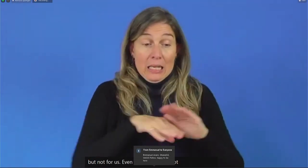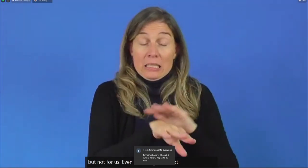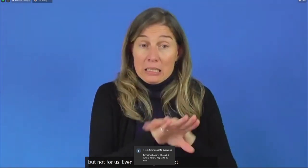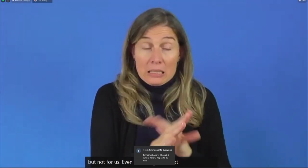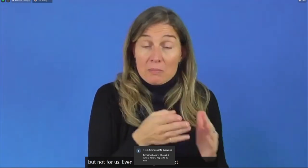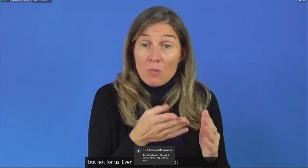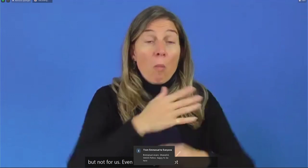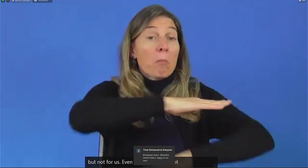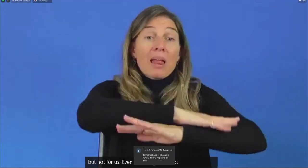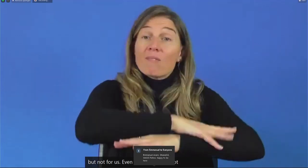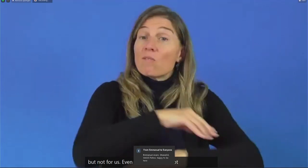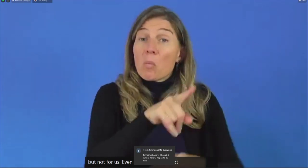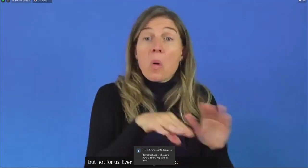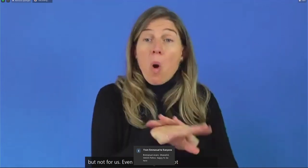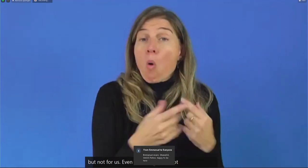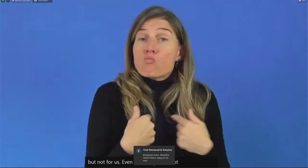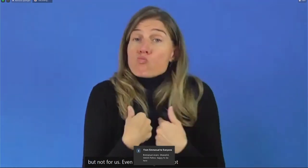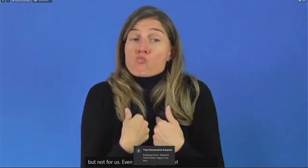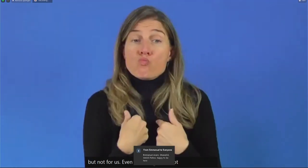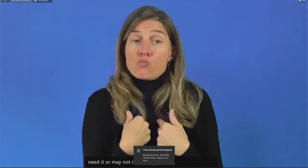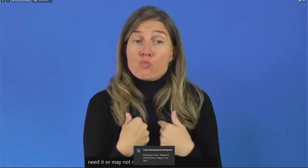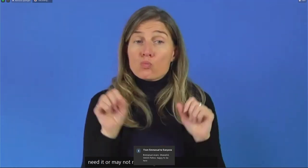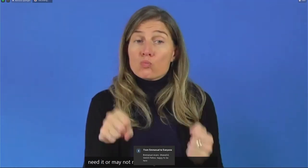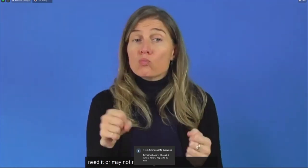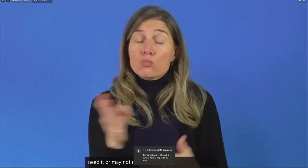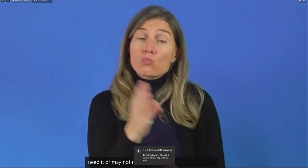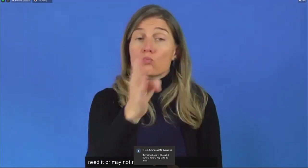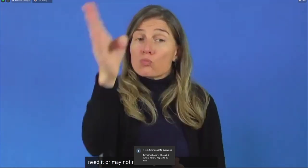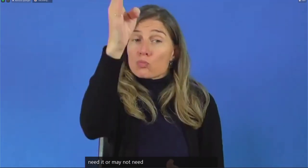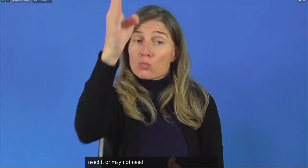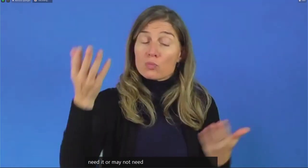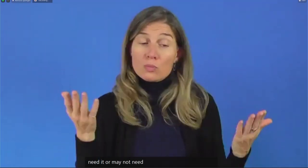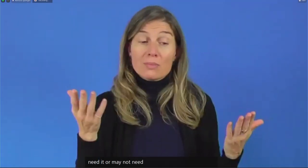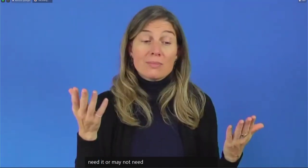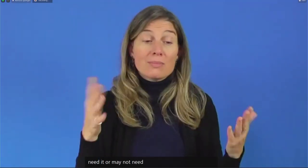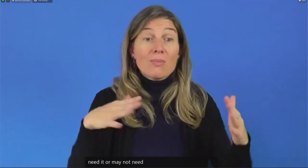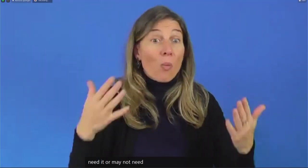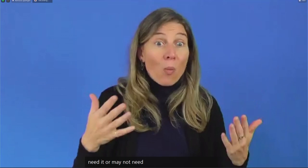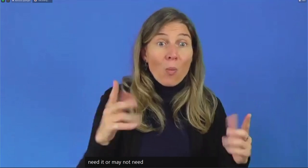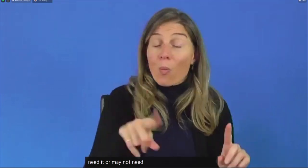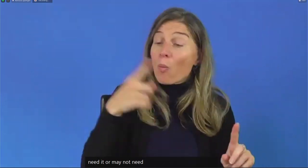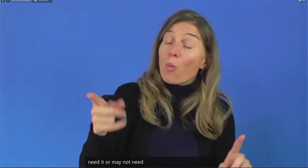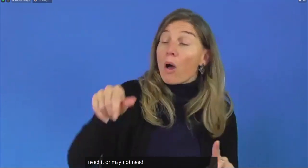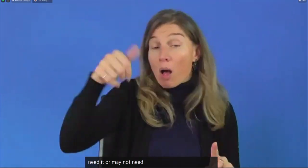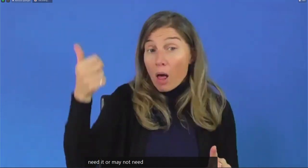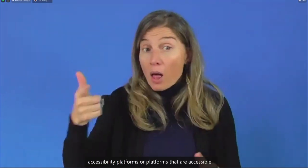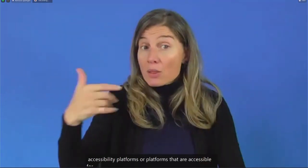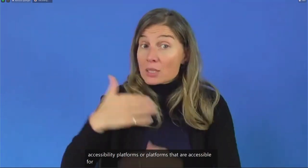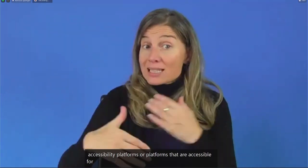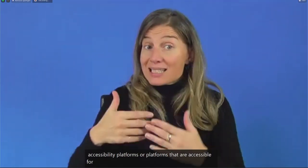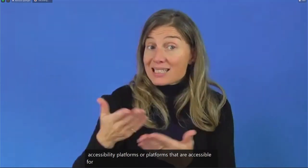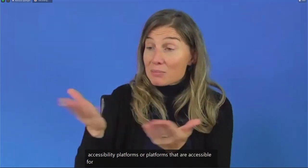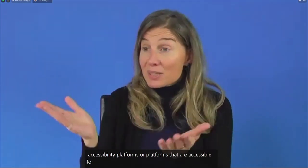platforms which are accessible for different people who have different disabilities tomorrow